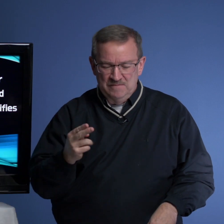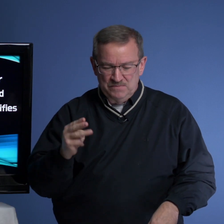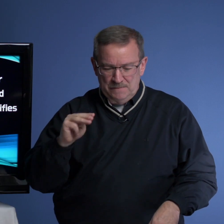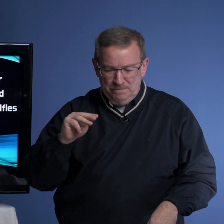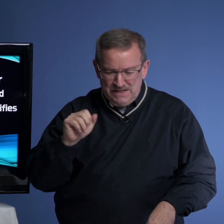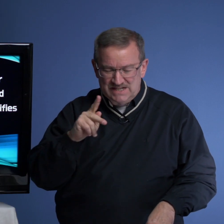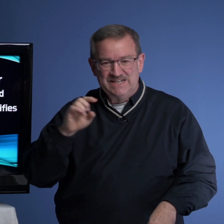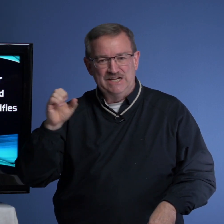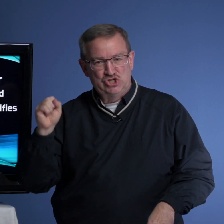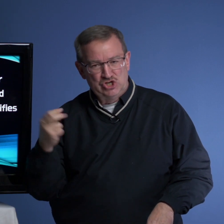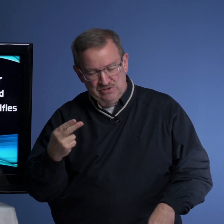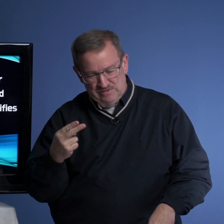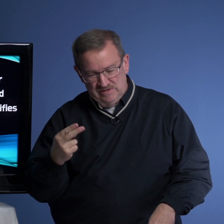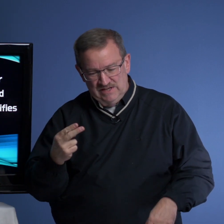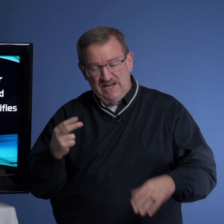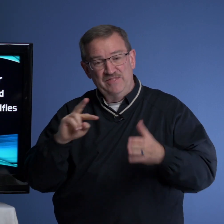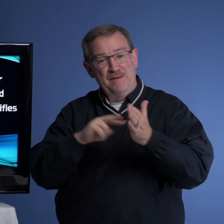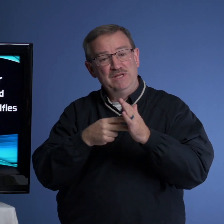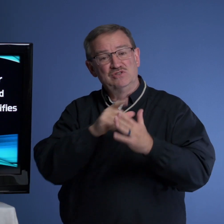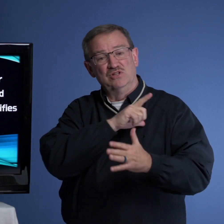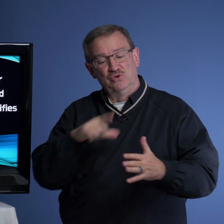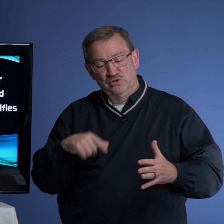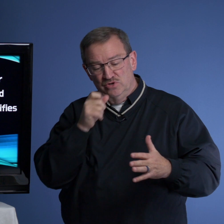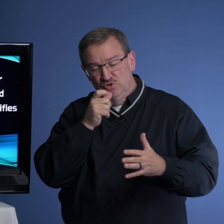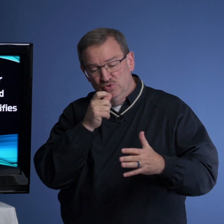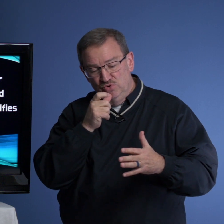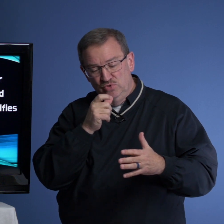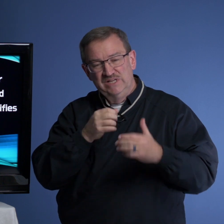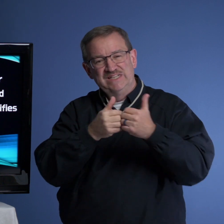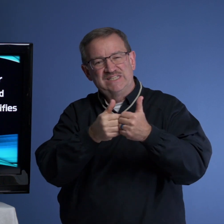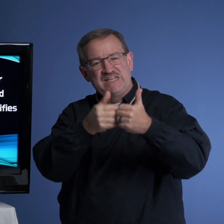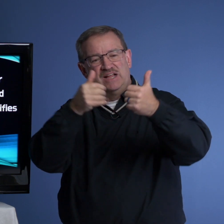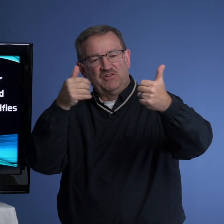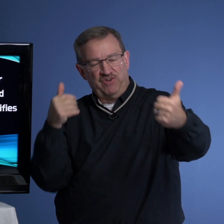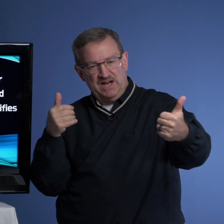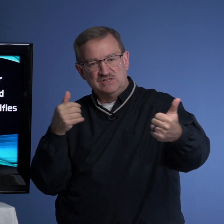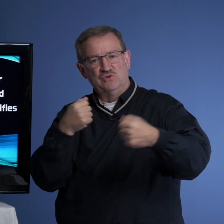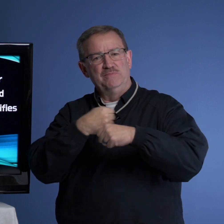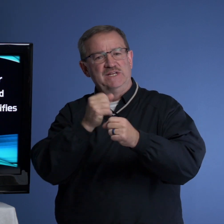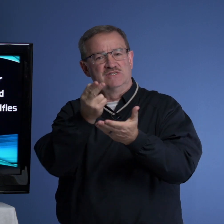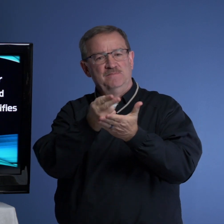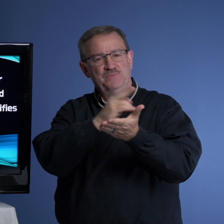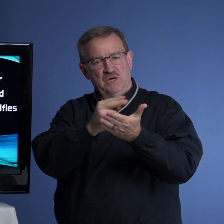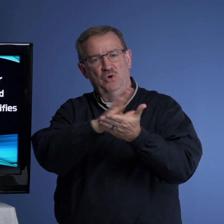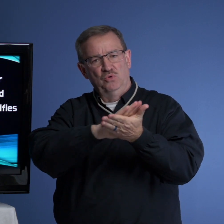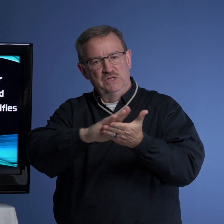Jehovah Midkadesh. And that means the Lord who sanctifies or makes holy.